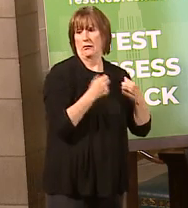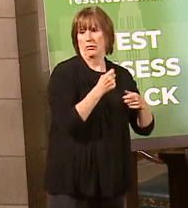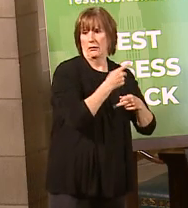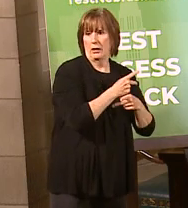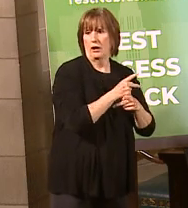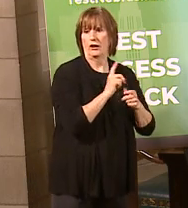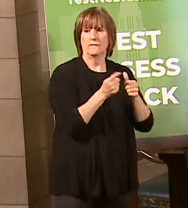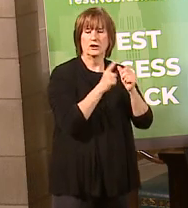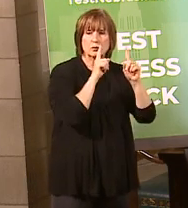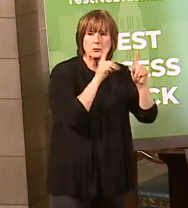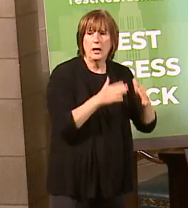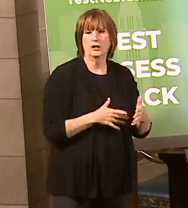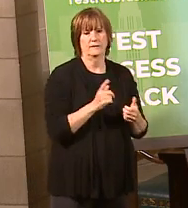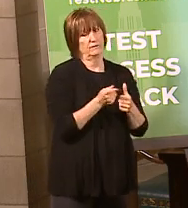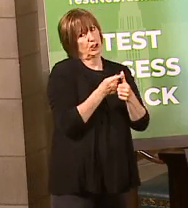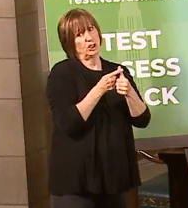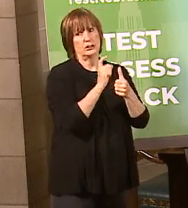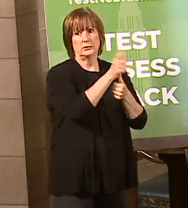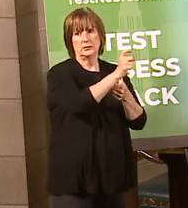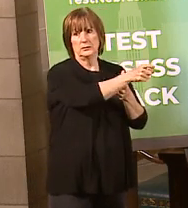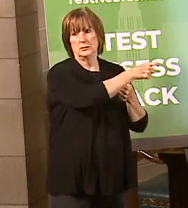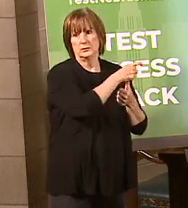responders, that kind of thing first.